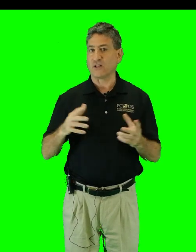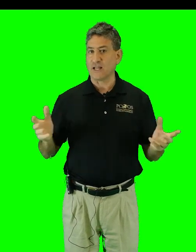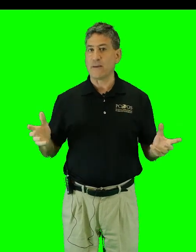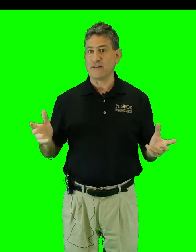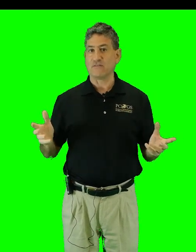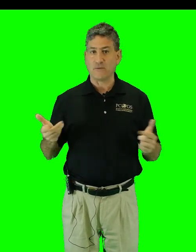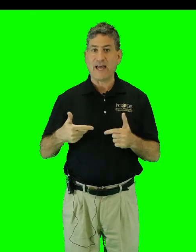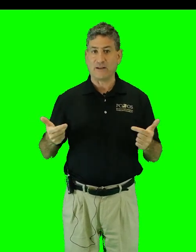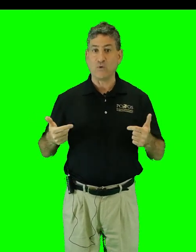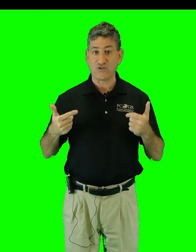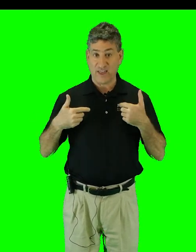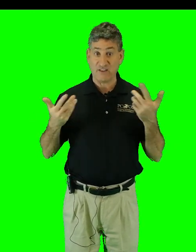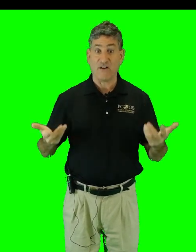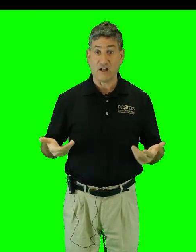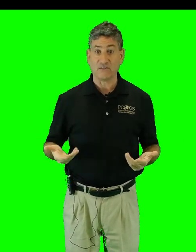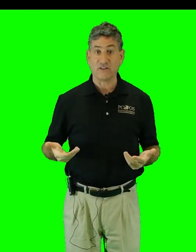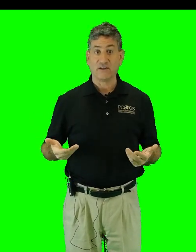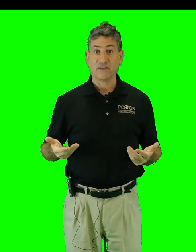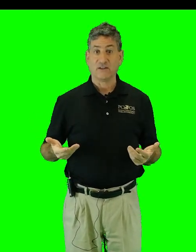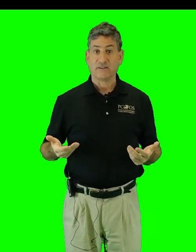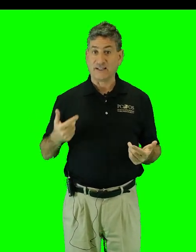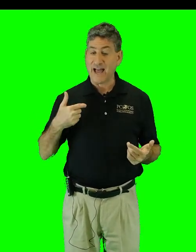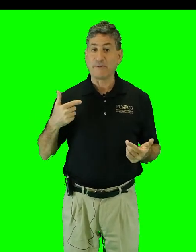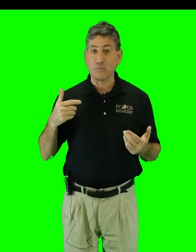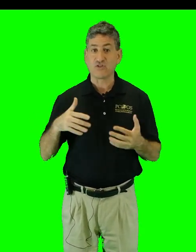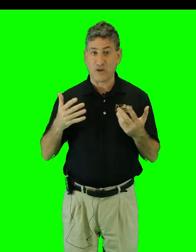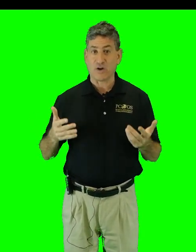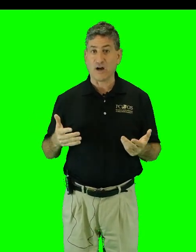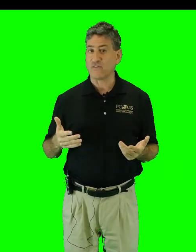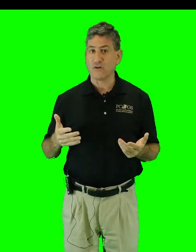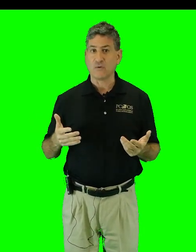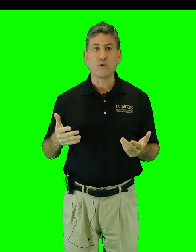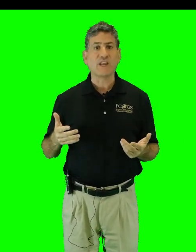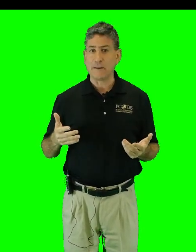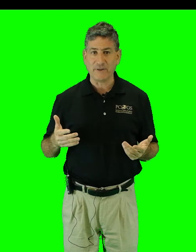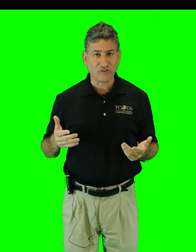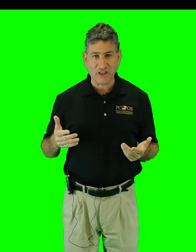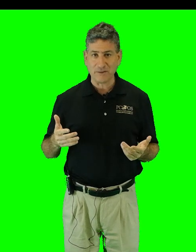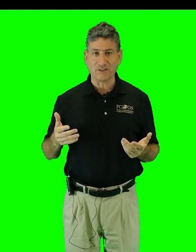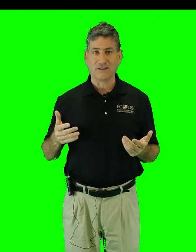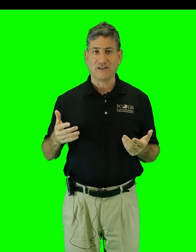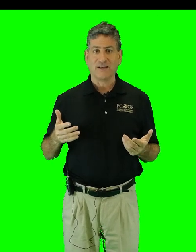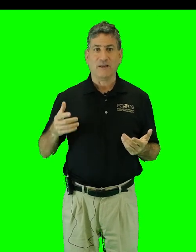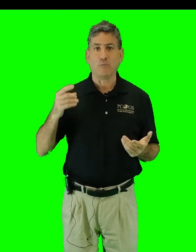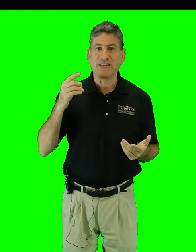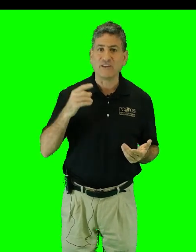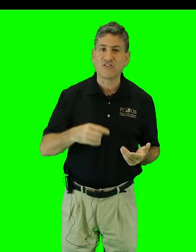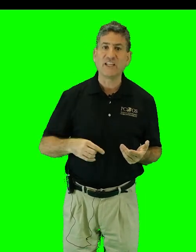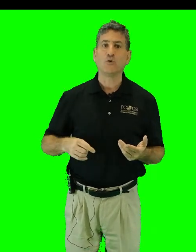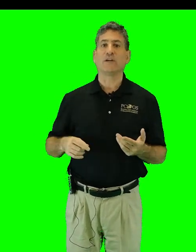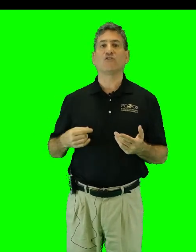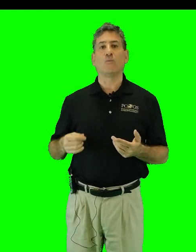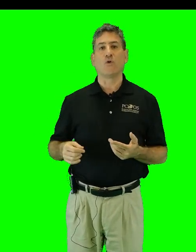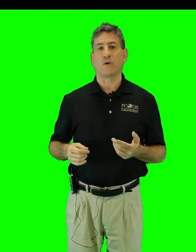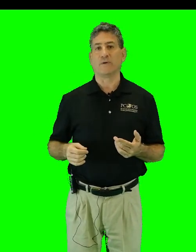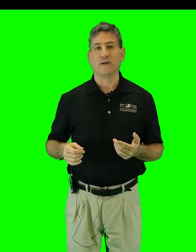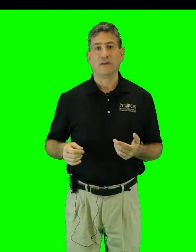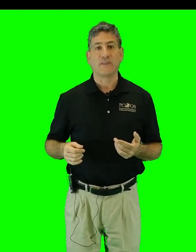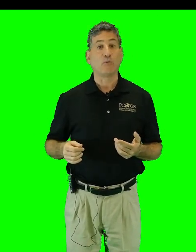climate from that in which they evolved. The climate in which they recover will not be stable. It will be continuing to warm. There will